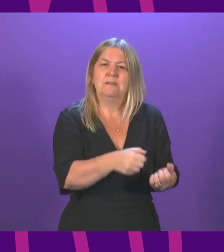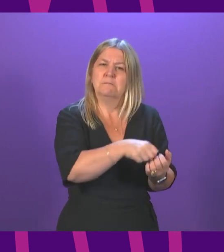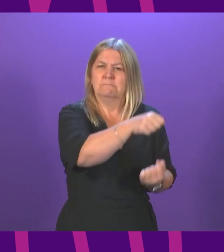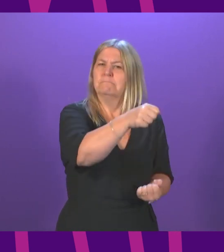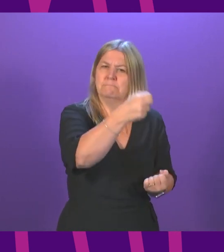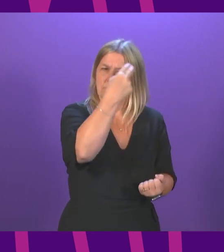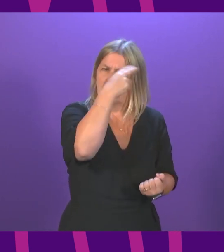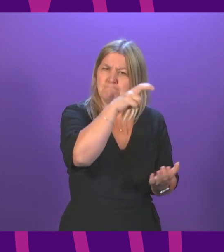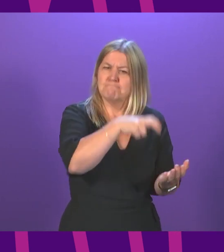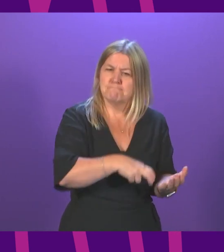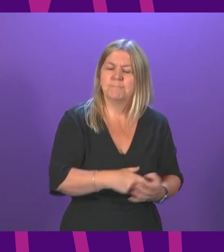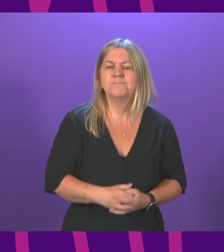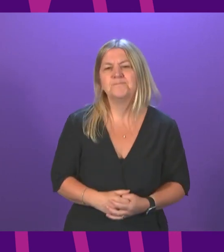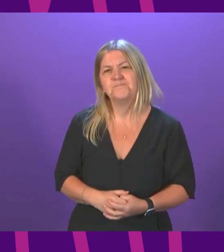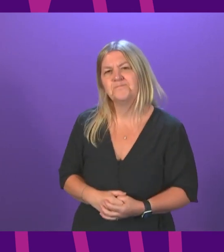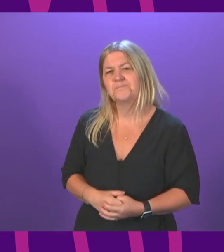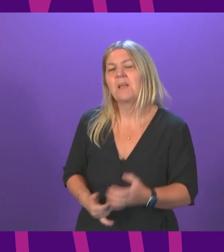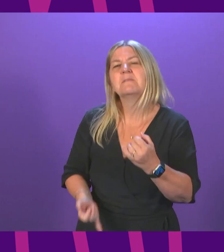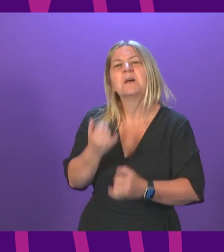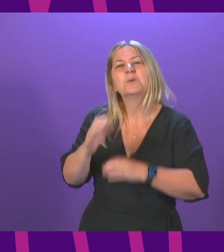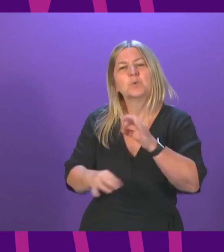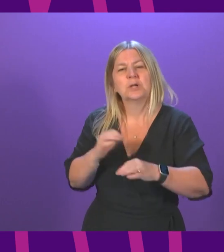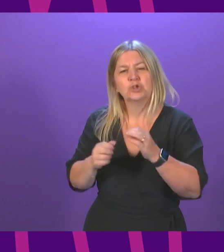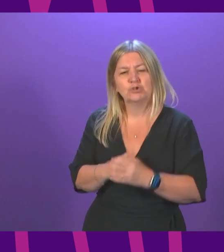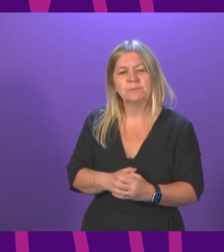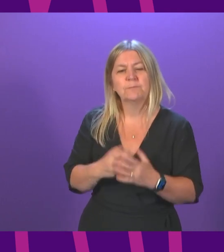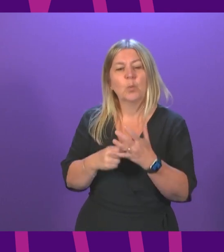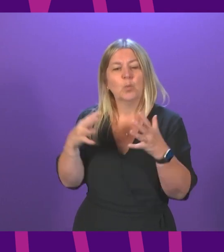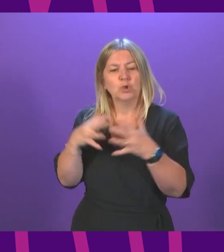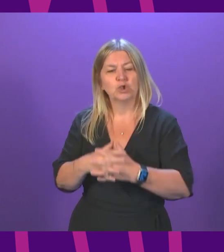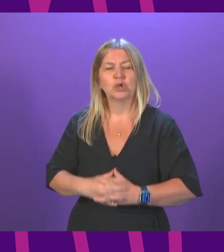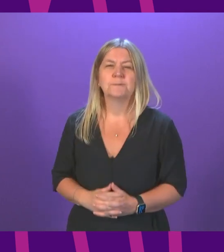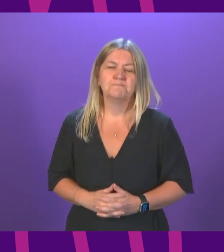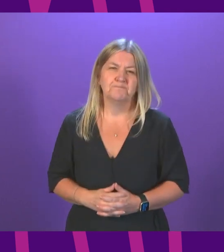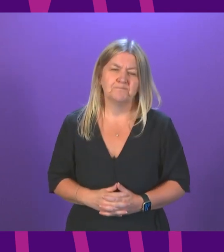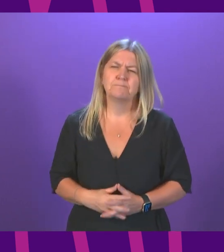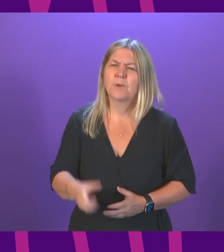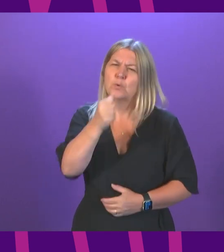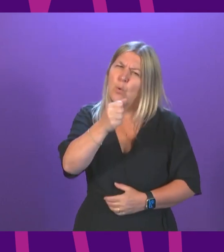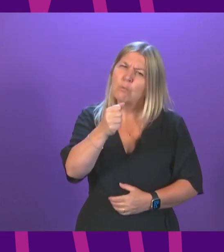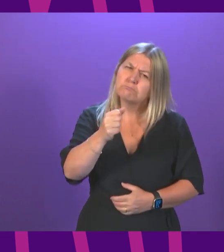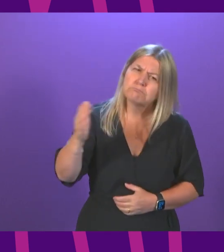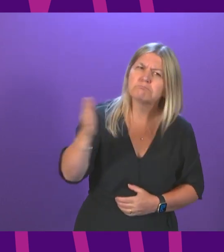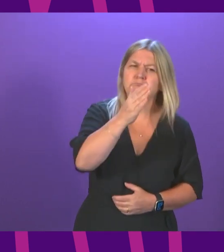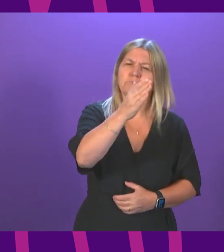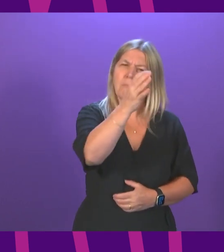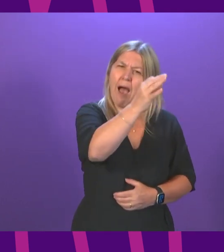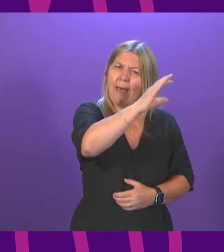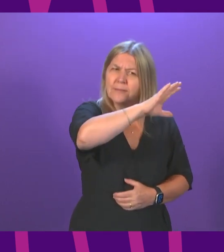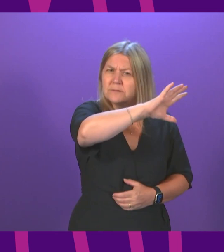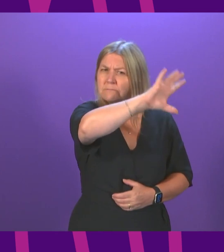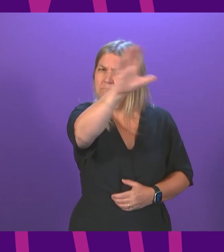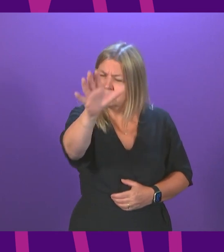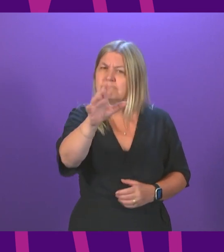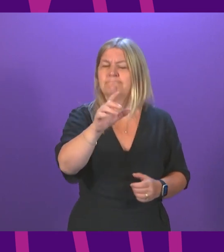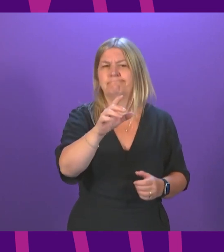With many choosing to staycation this summer, the First Minister will be aware of reports that rural and island communities will see a significant number